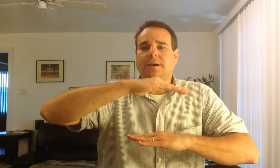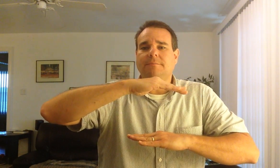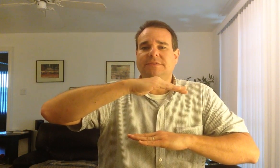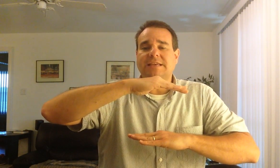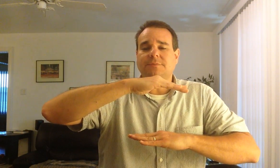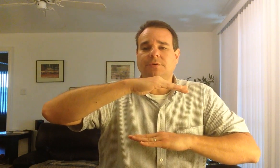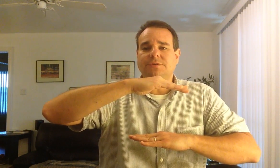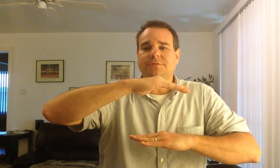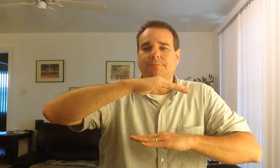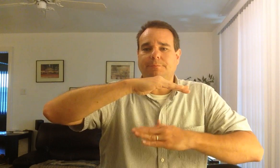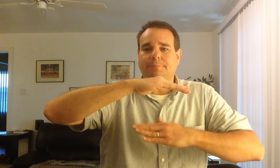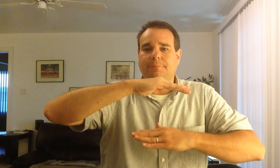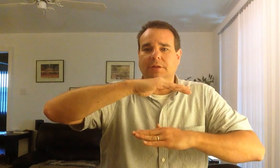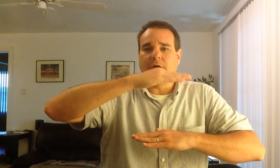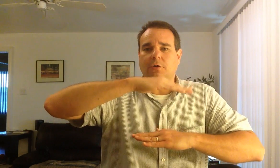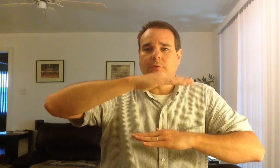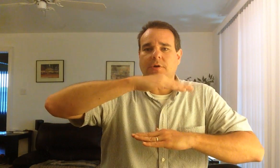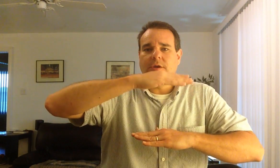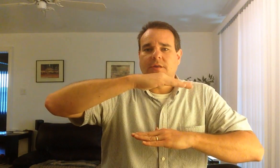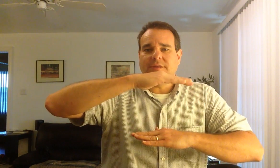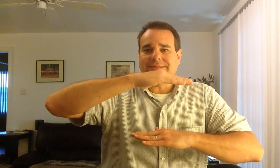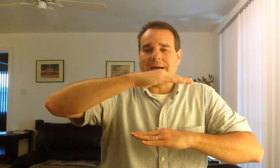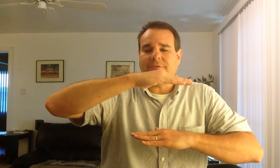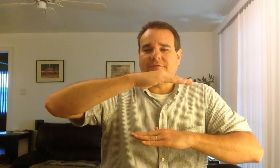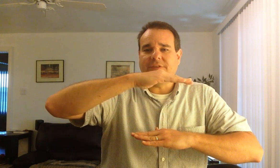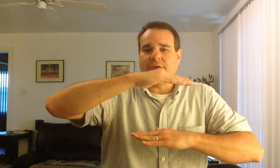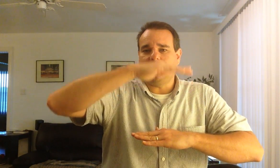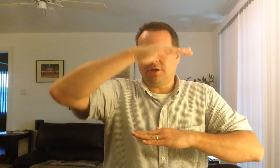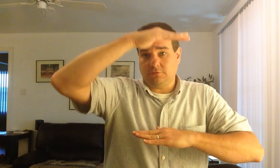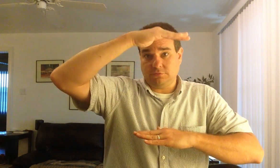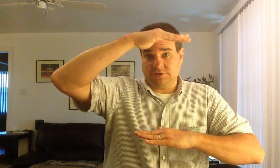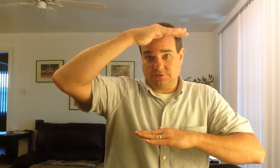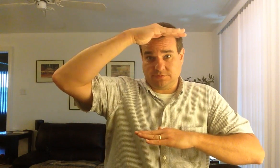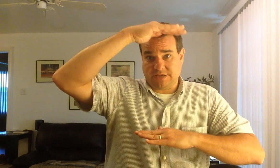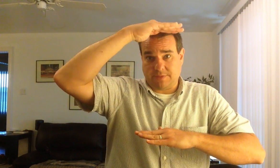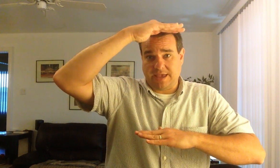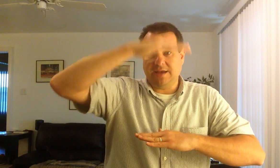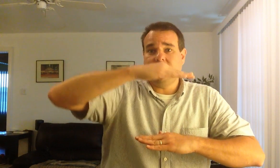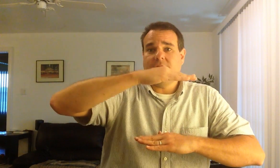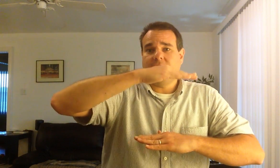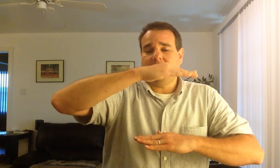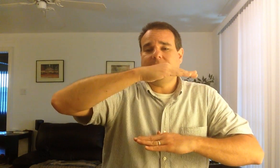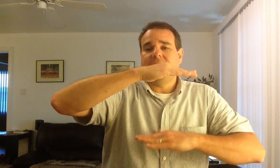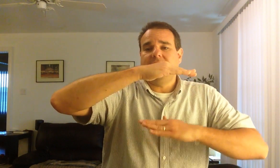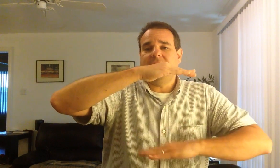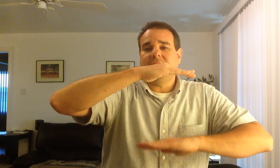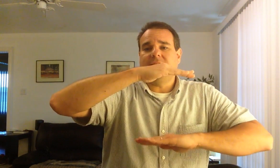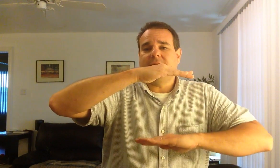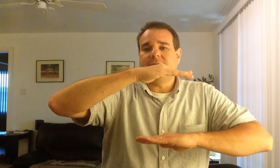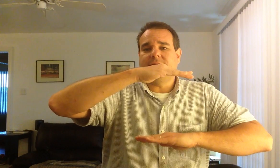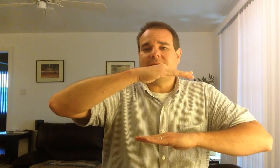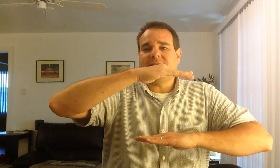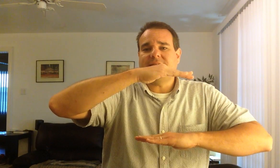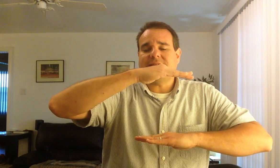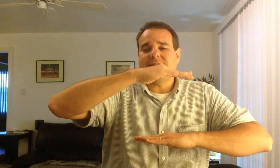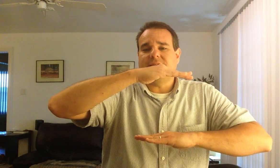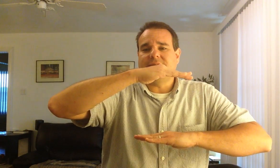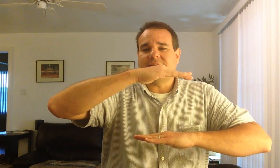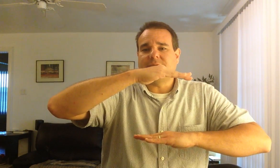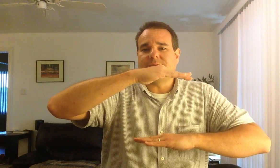96 decibels below the top of the audio, or just, we'll say my head, right? 96 decibels